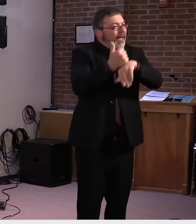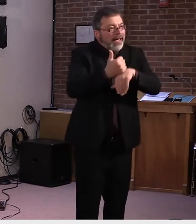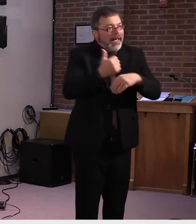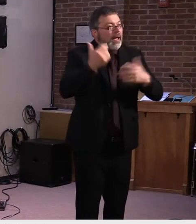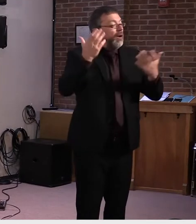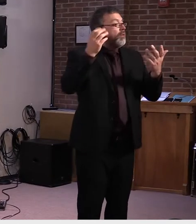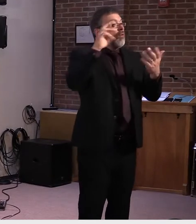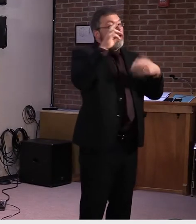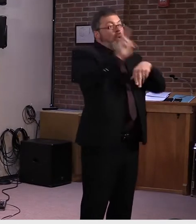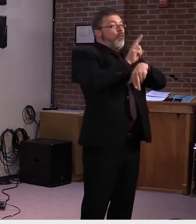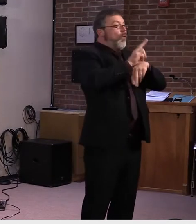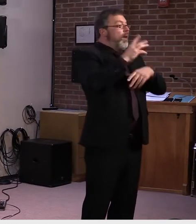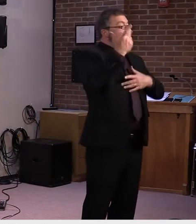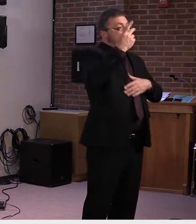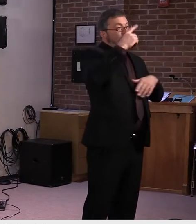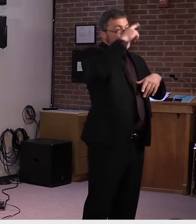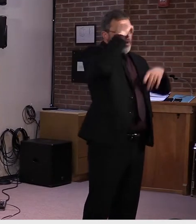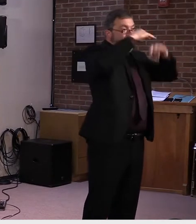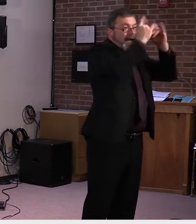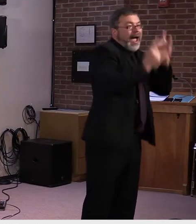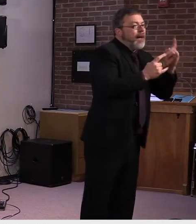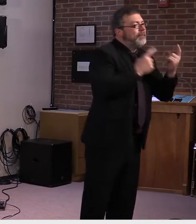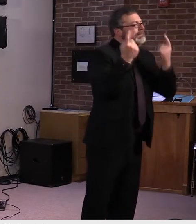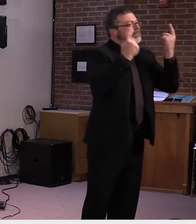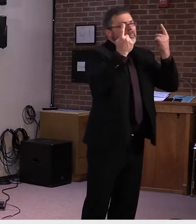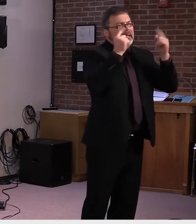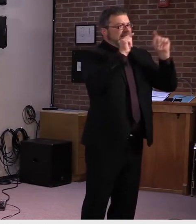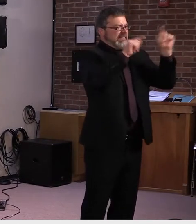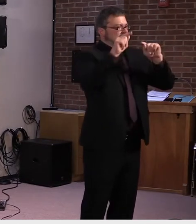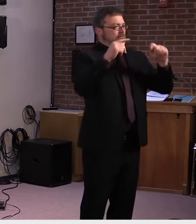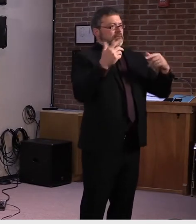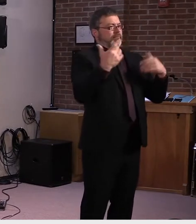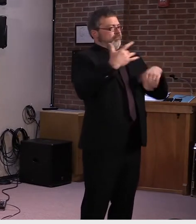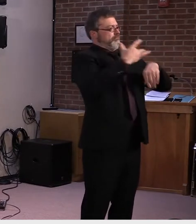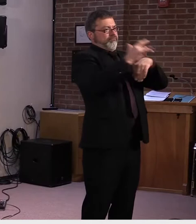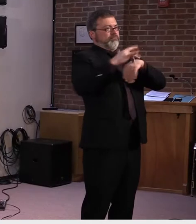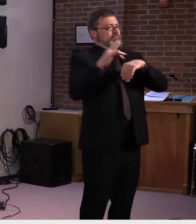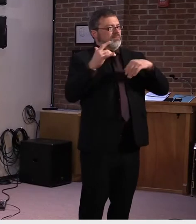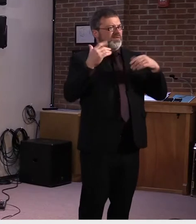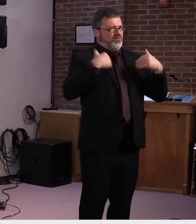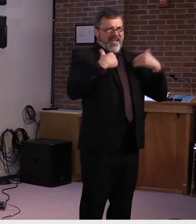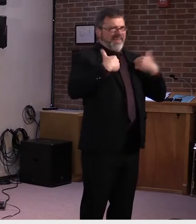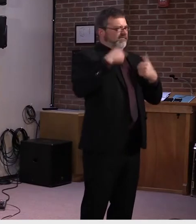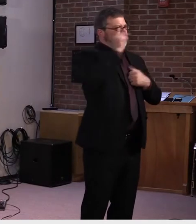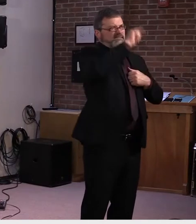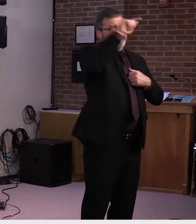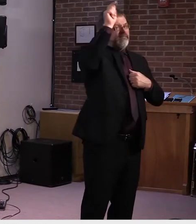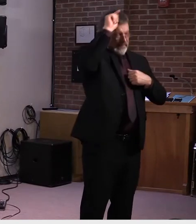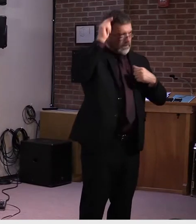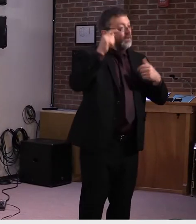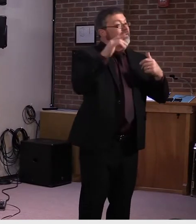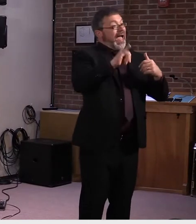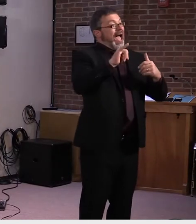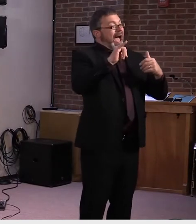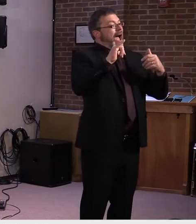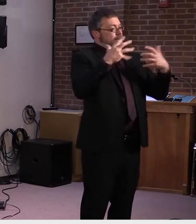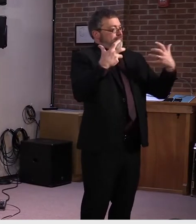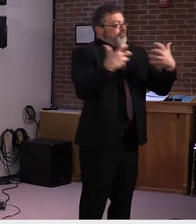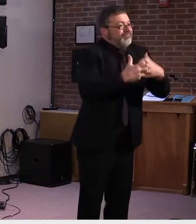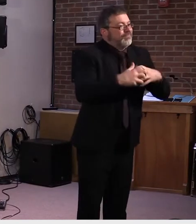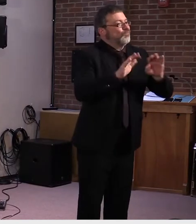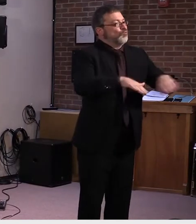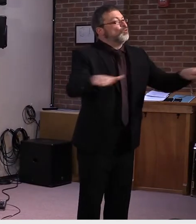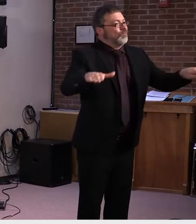historically care for children. We are approaching pursuing these multiple hubs throughout